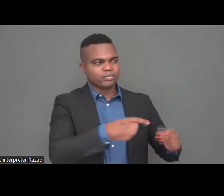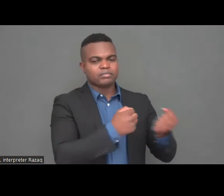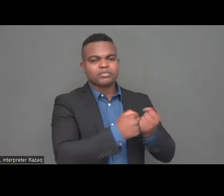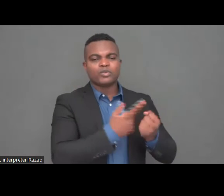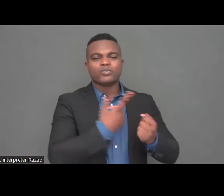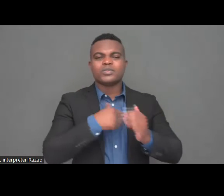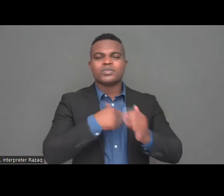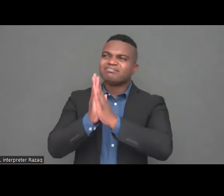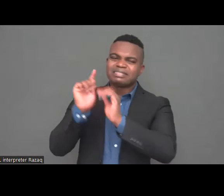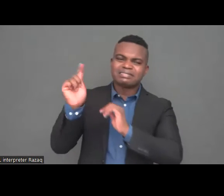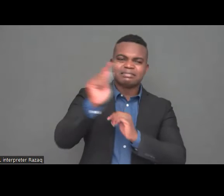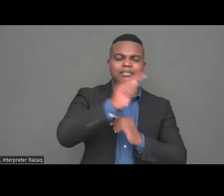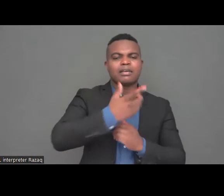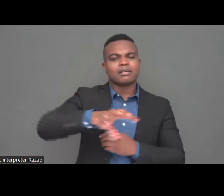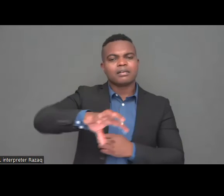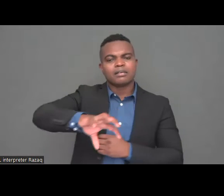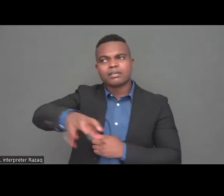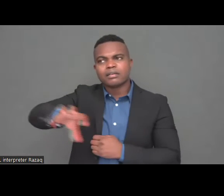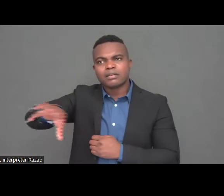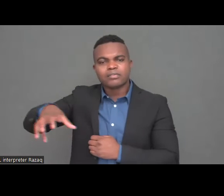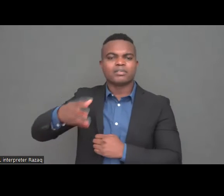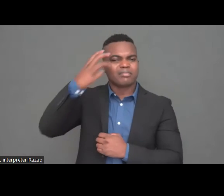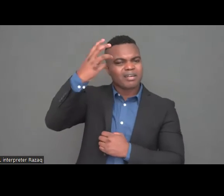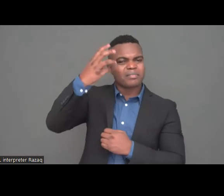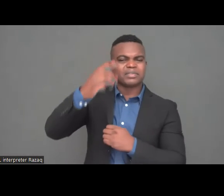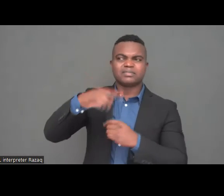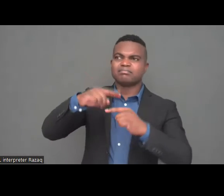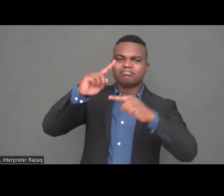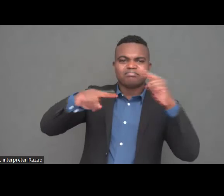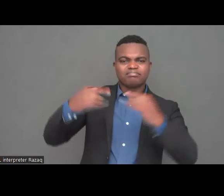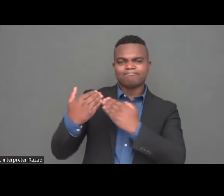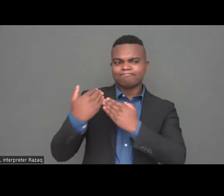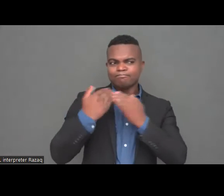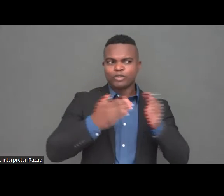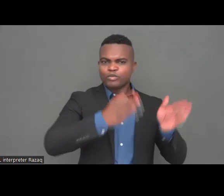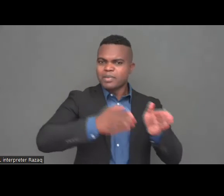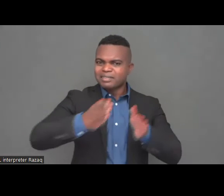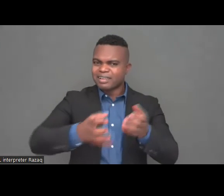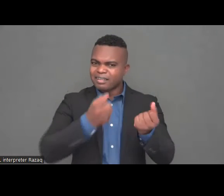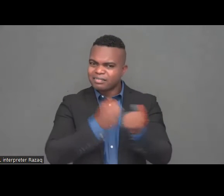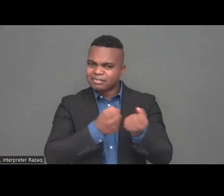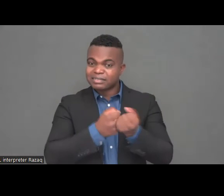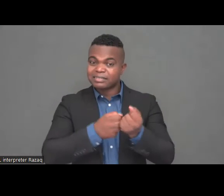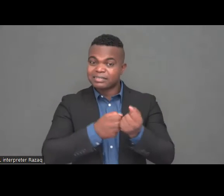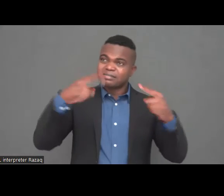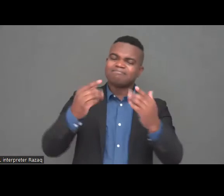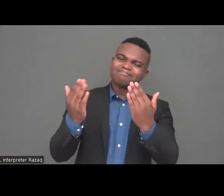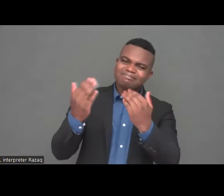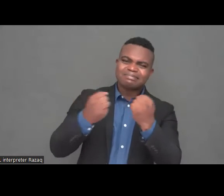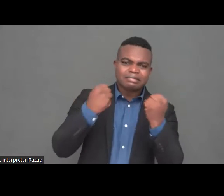to ensure that refugees with disabilities have full access